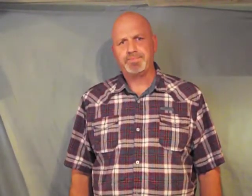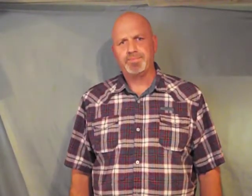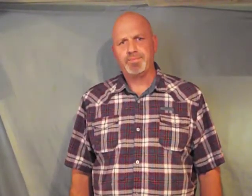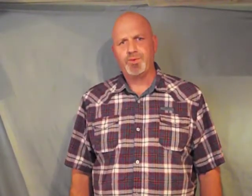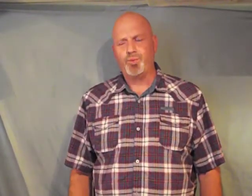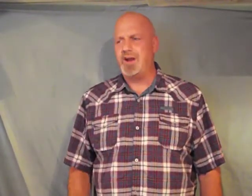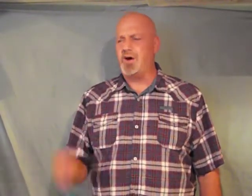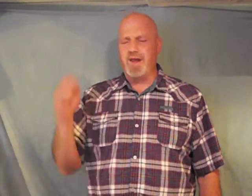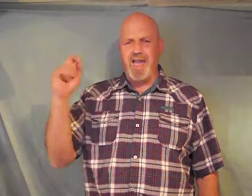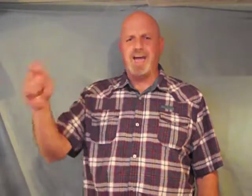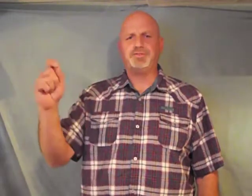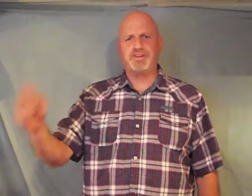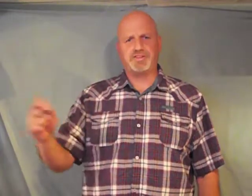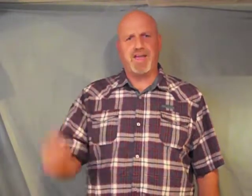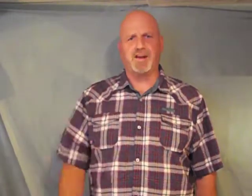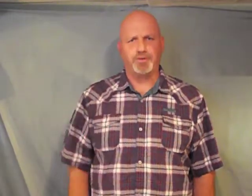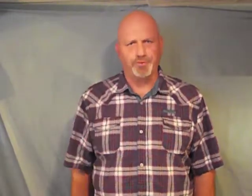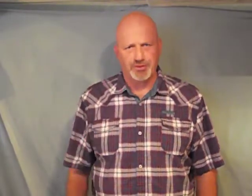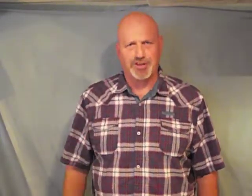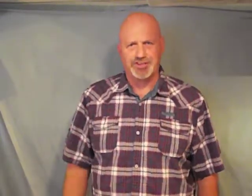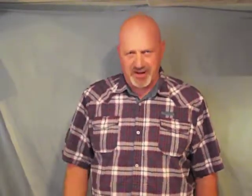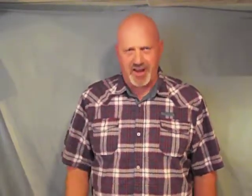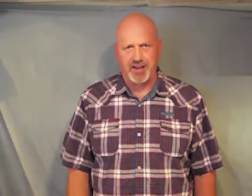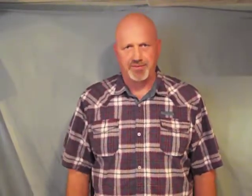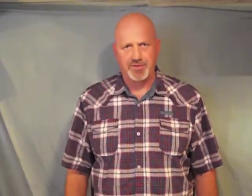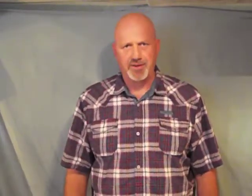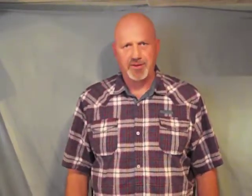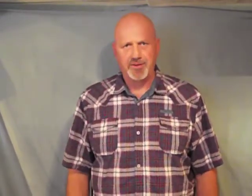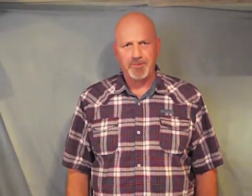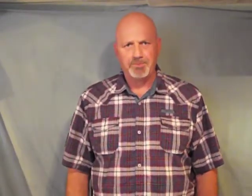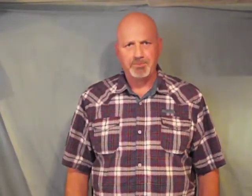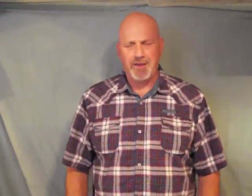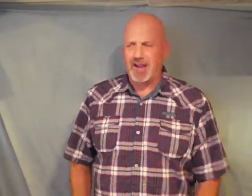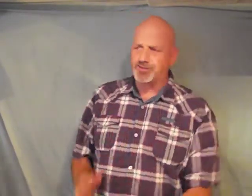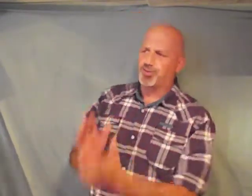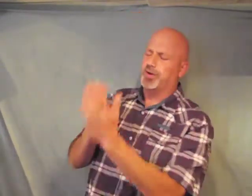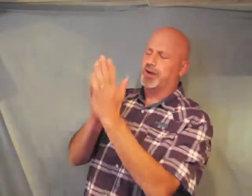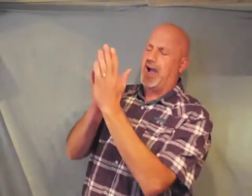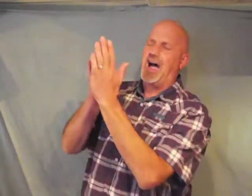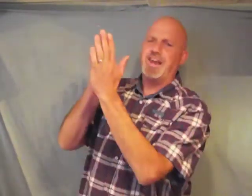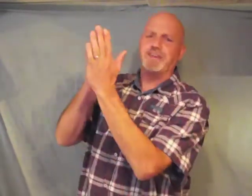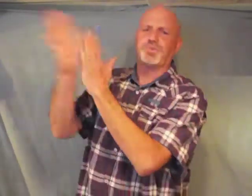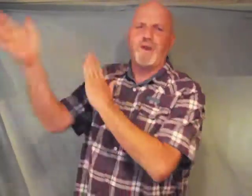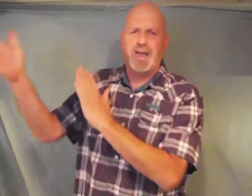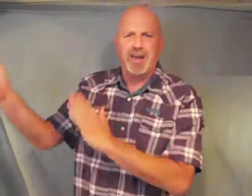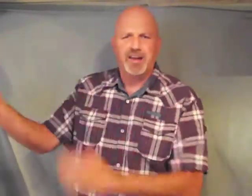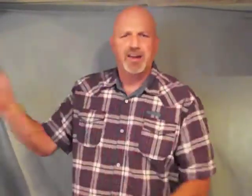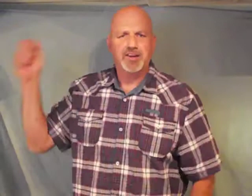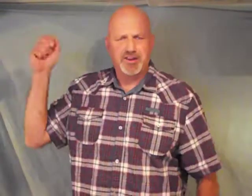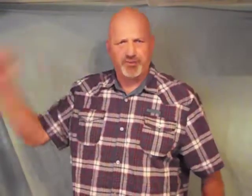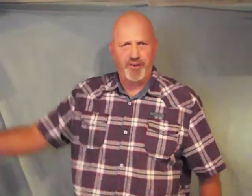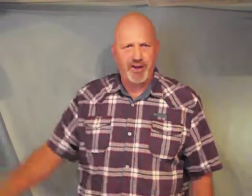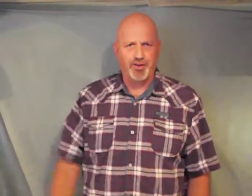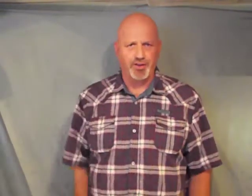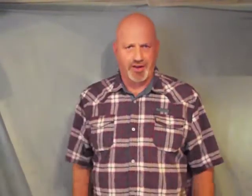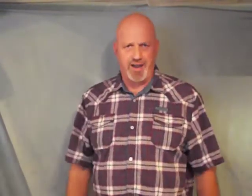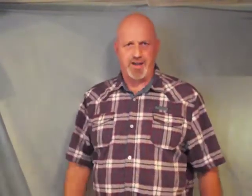we don't have to settle for just enough because God is ready to fill your cup